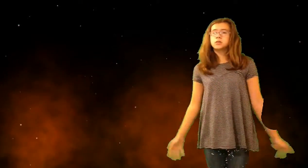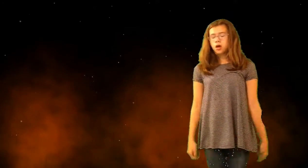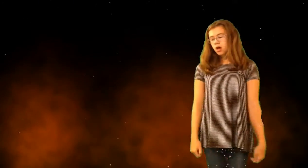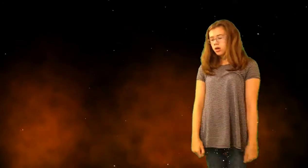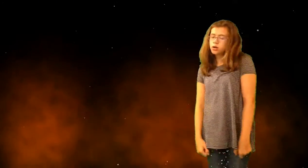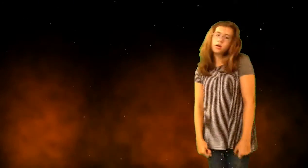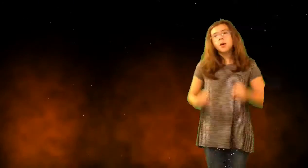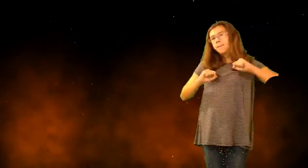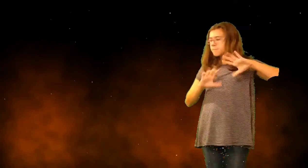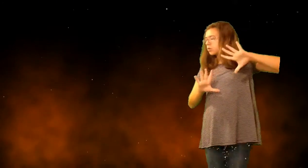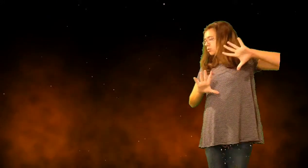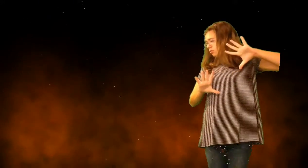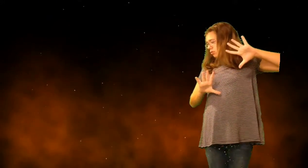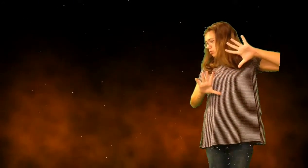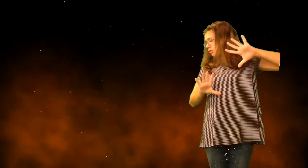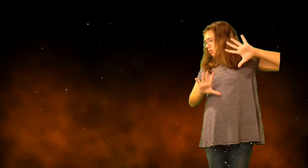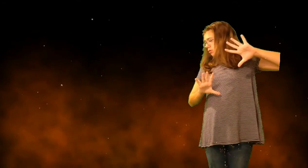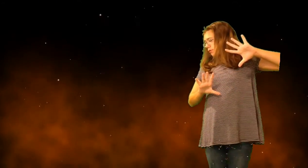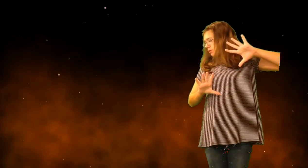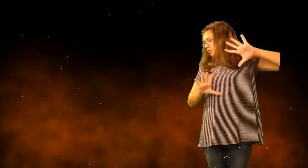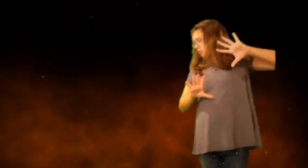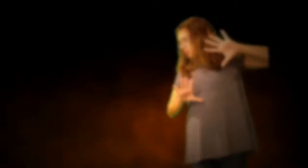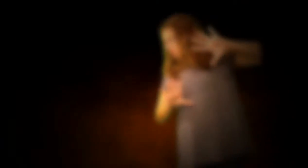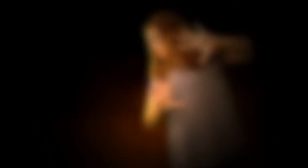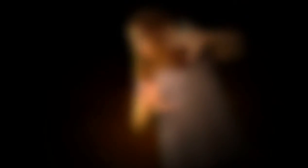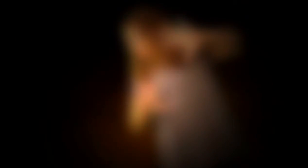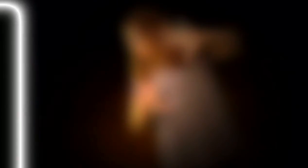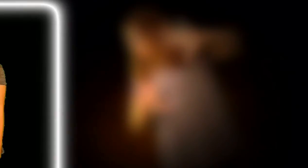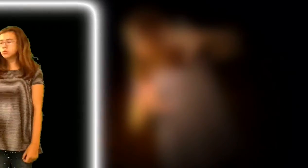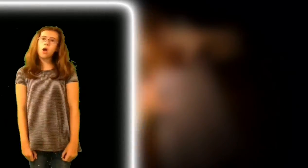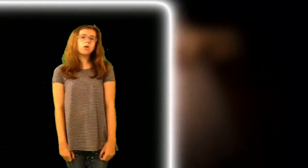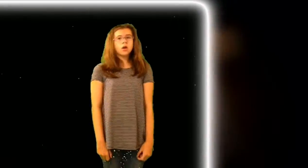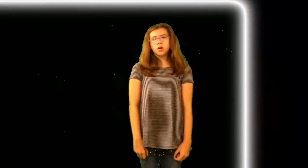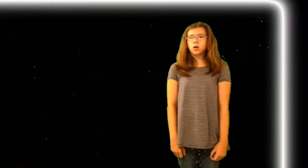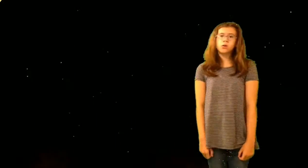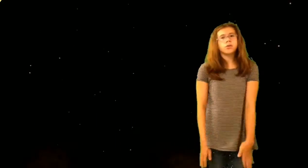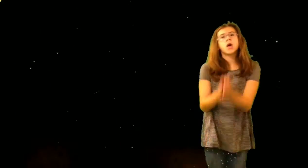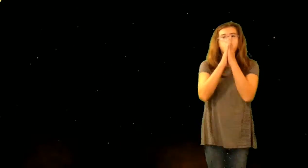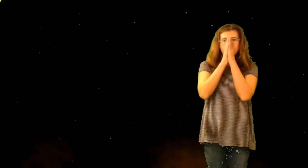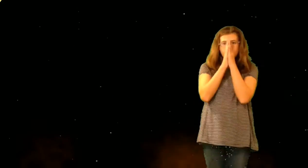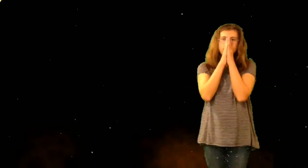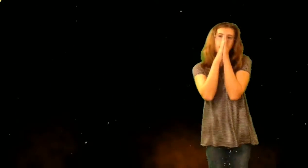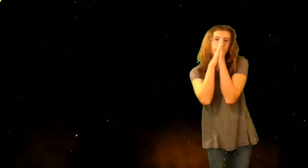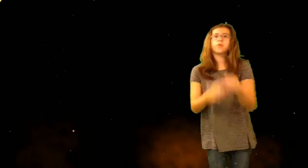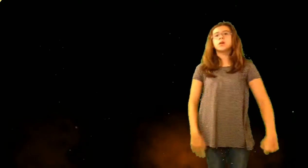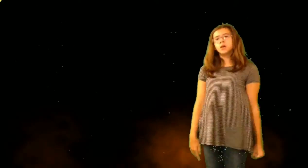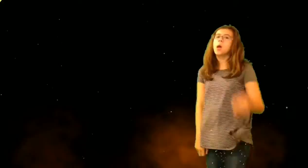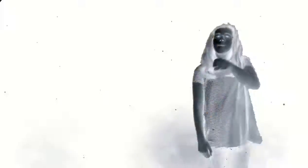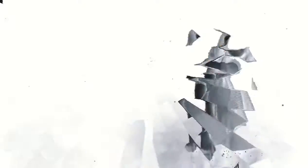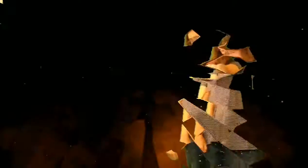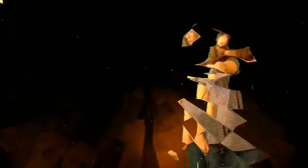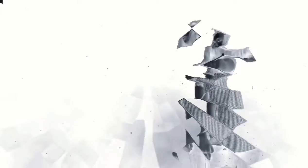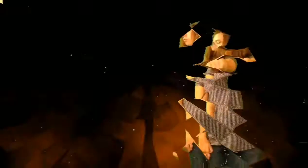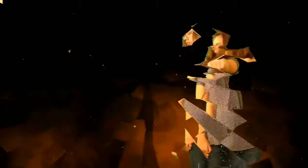sudden moves You don't know the half of the abuse